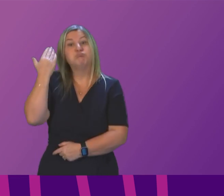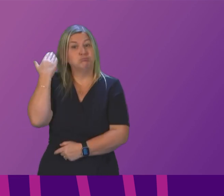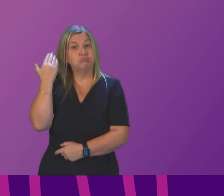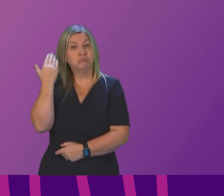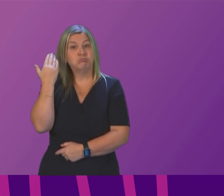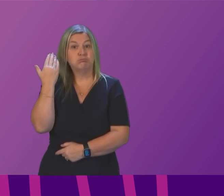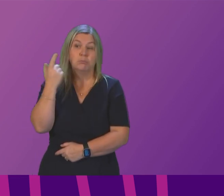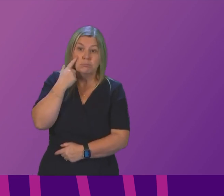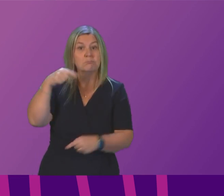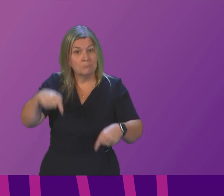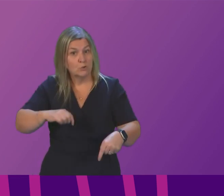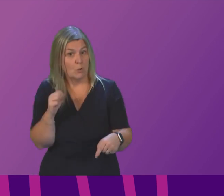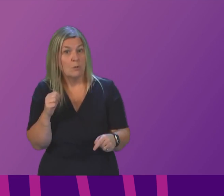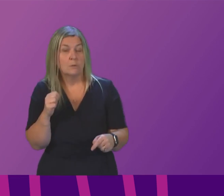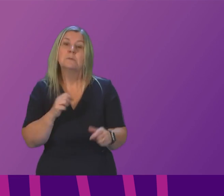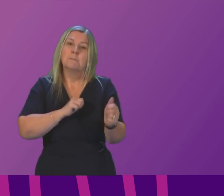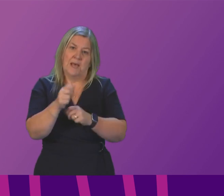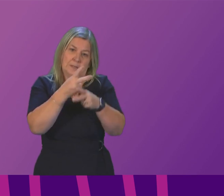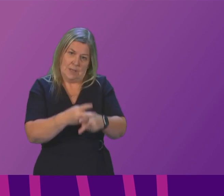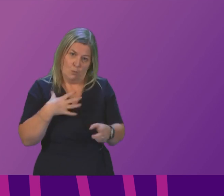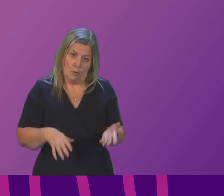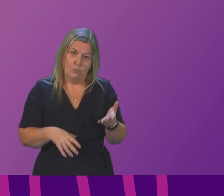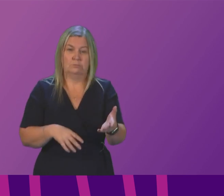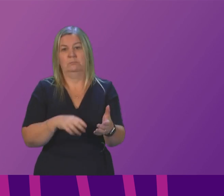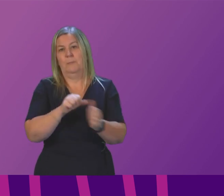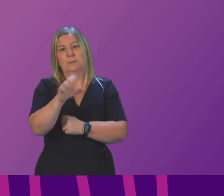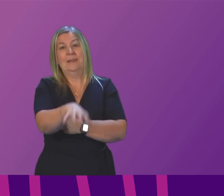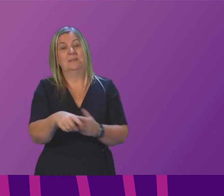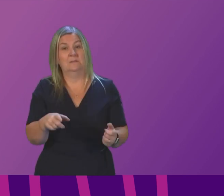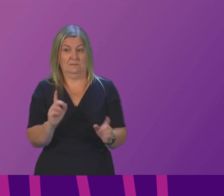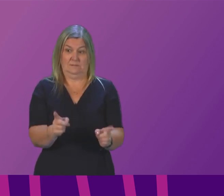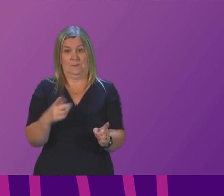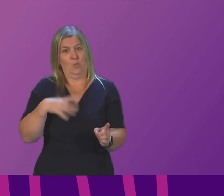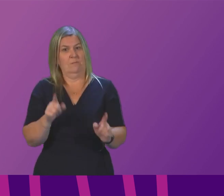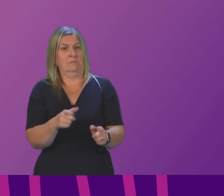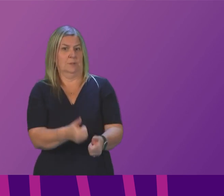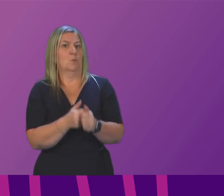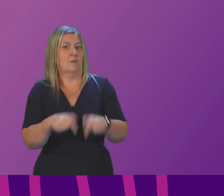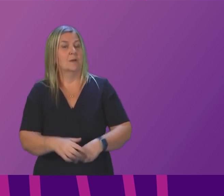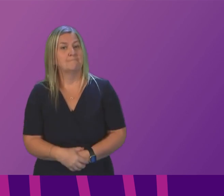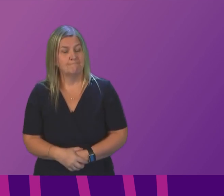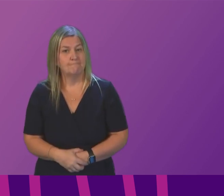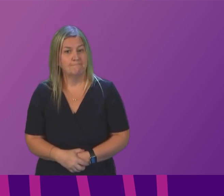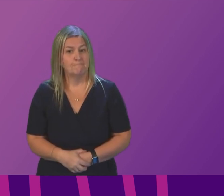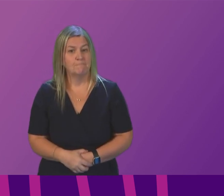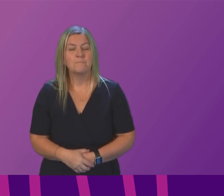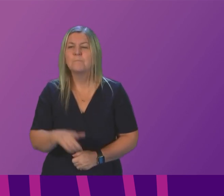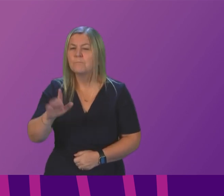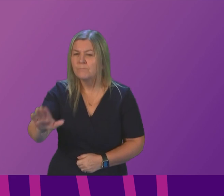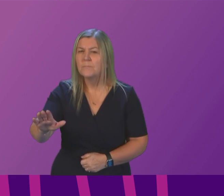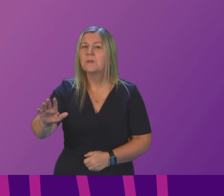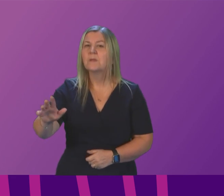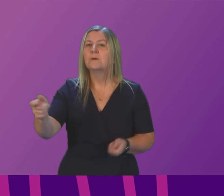it is about making sure that patients get the best care in the right place and I think that is somebody everybody should support before I